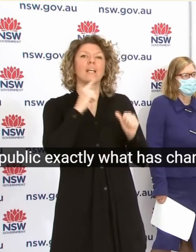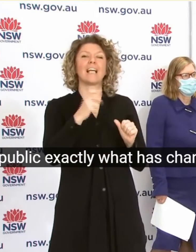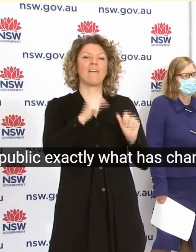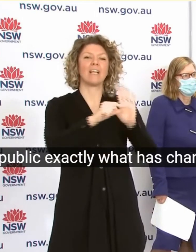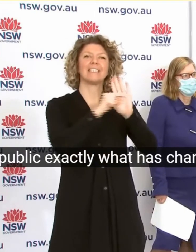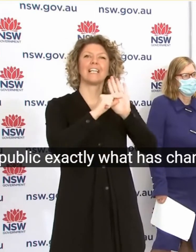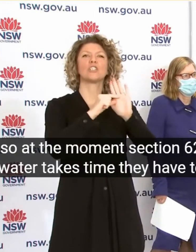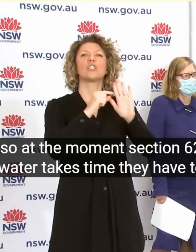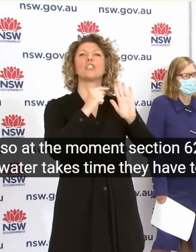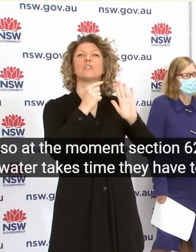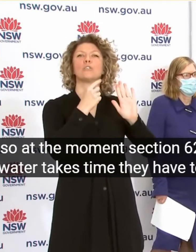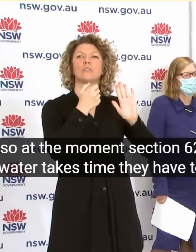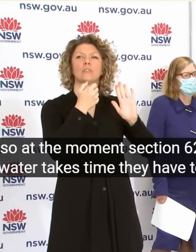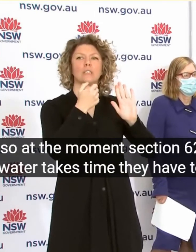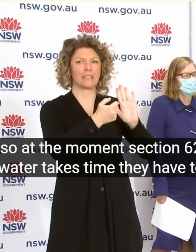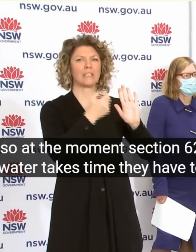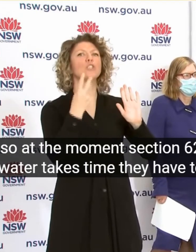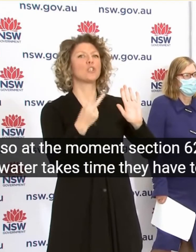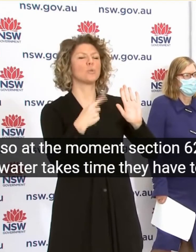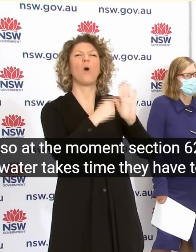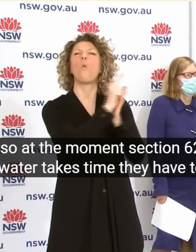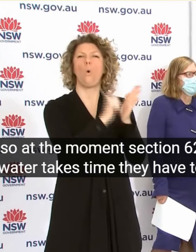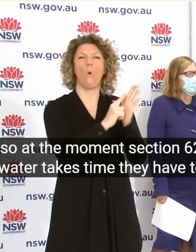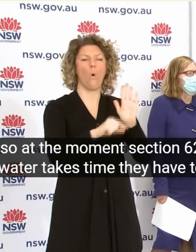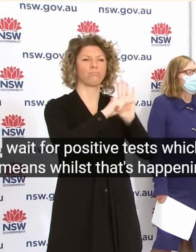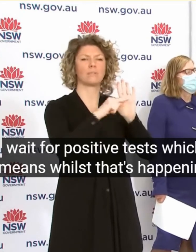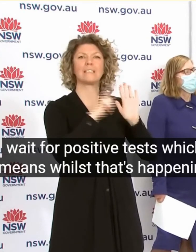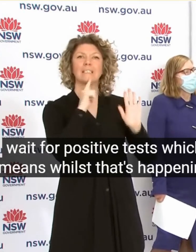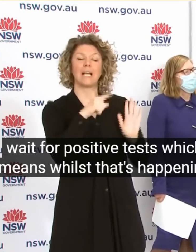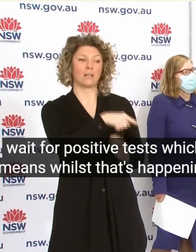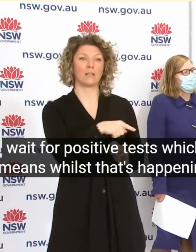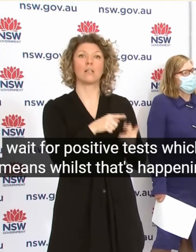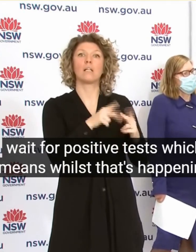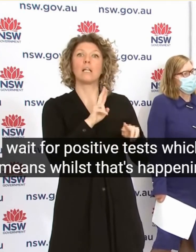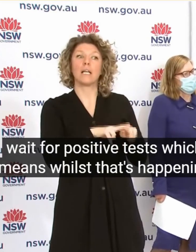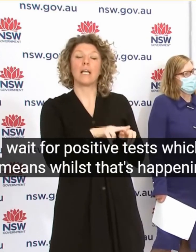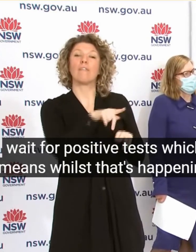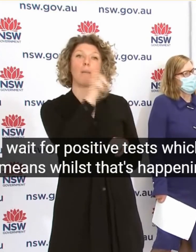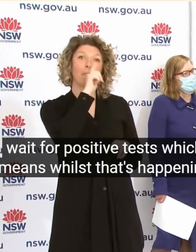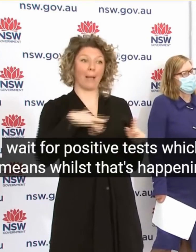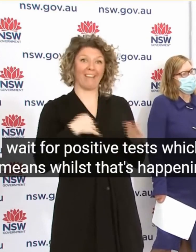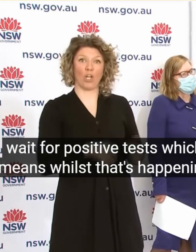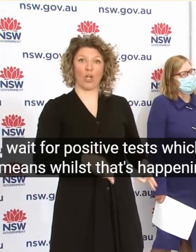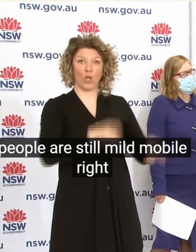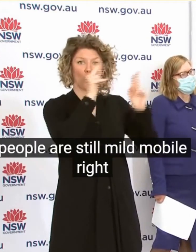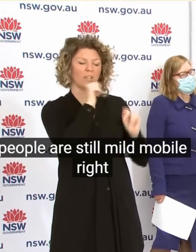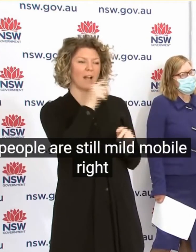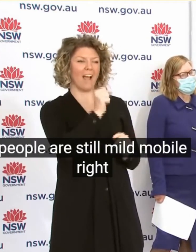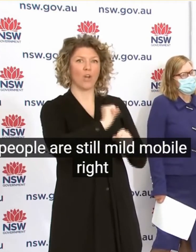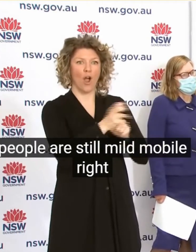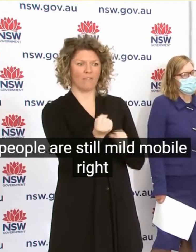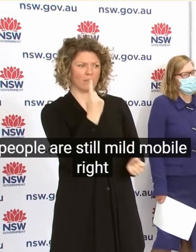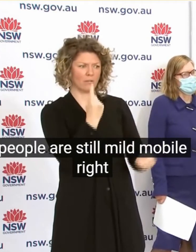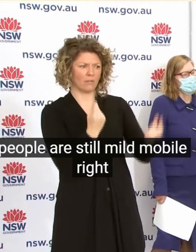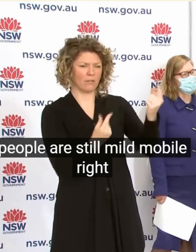Time They Have To Wait For Positive Tests Which Means Whilst That Happening People Are Still Mobile Right So It's About Looking At